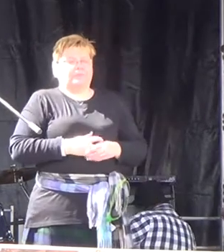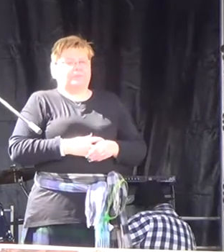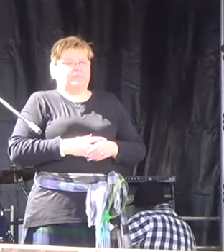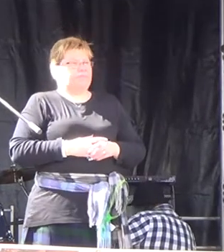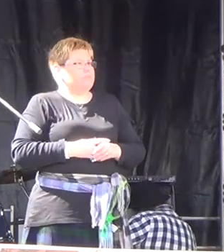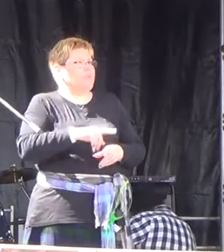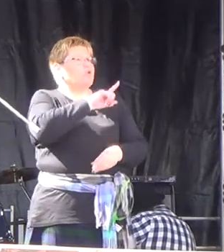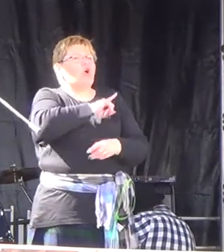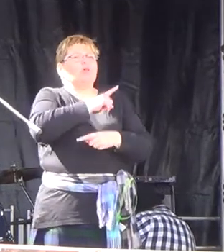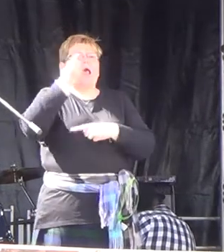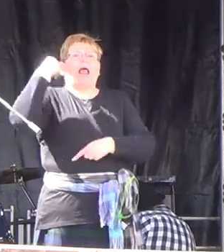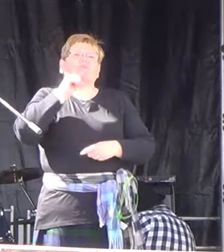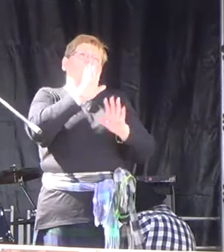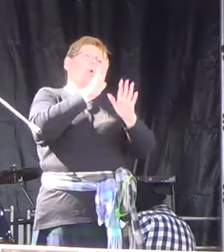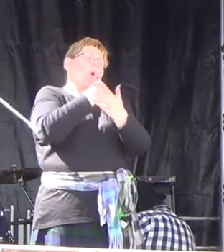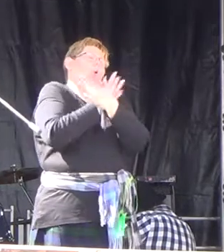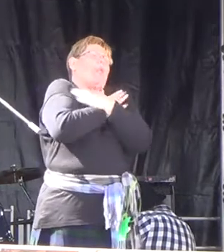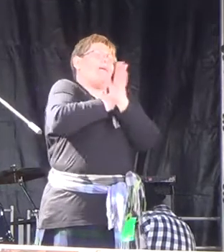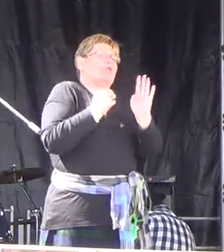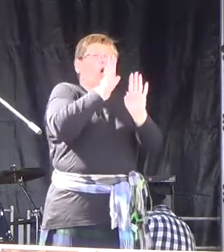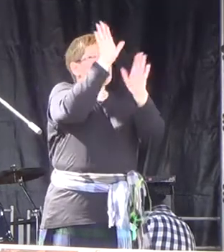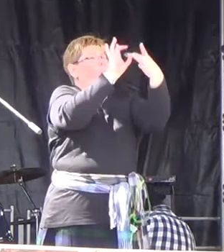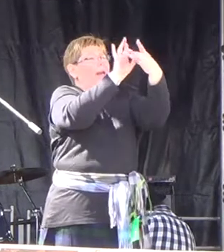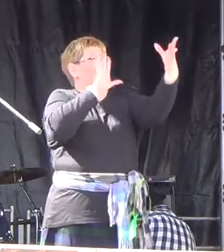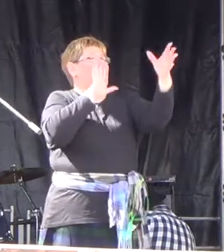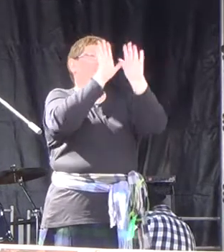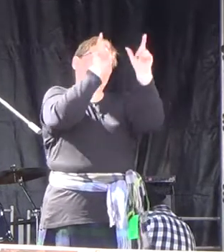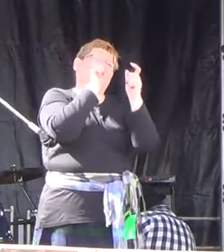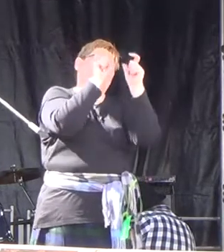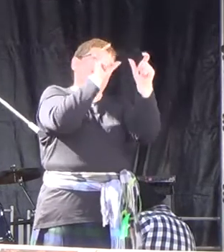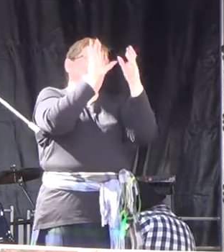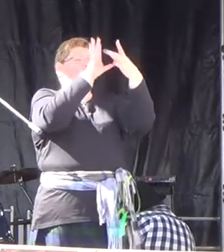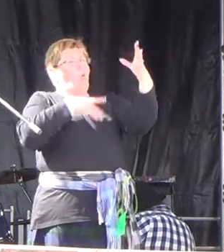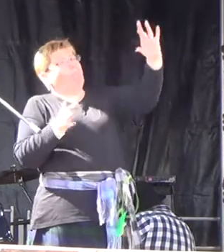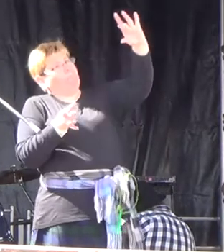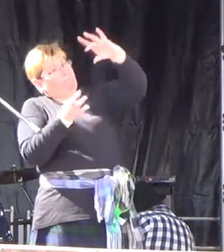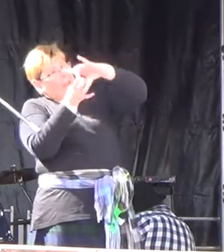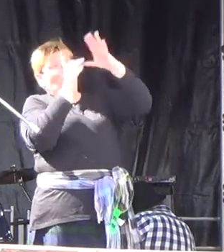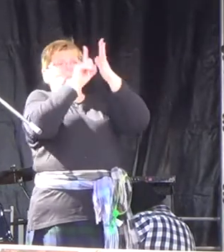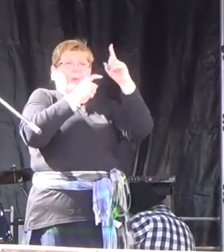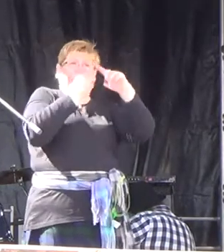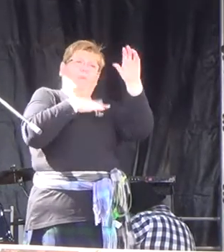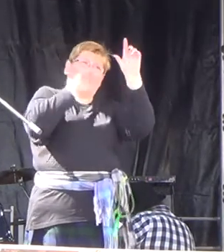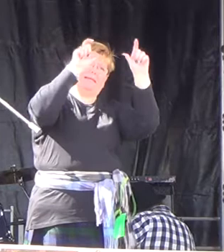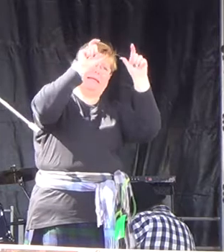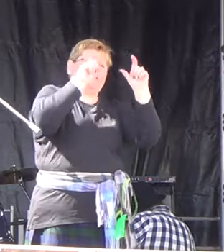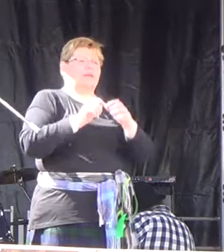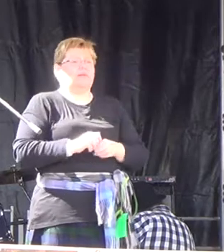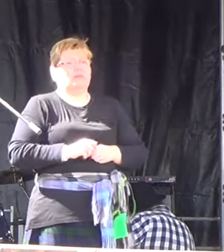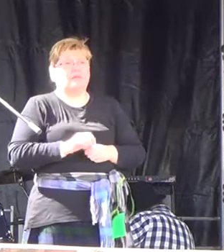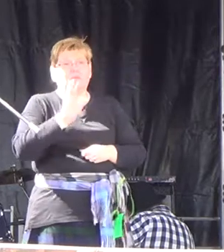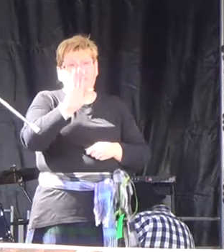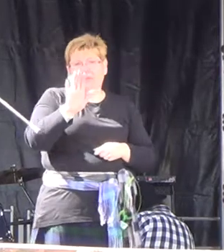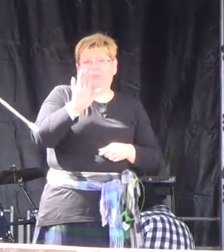Because last year they were saying, oh, we love you. Don't leave. Don't leave. Come and be part of the United Kingdom family. Well, I'm